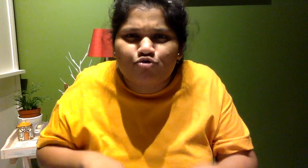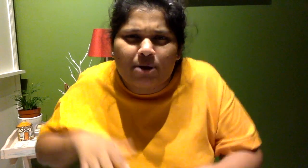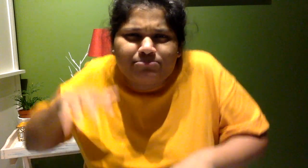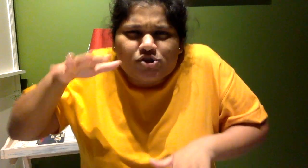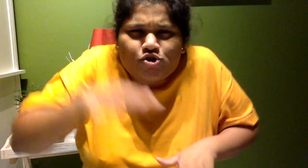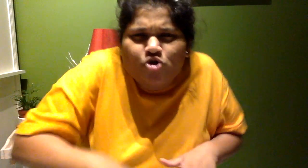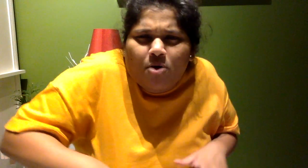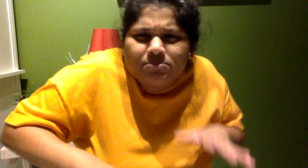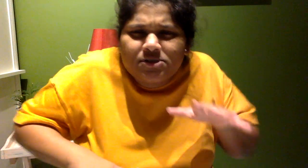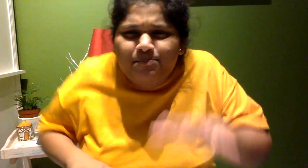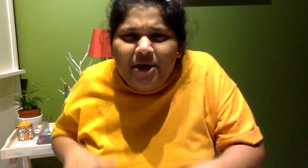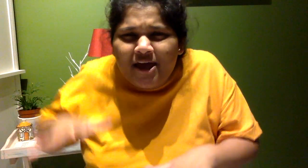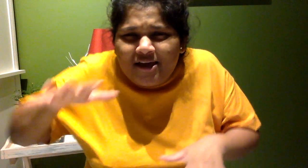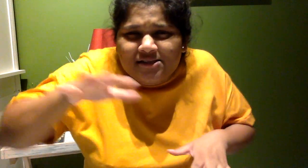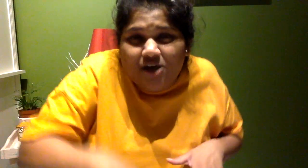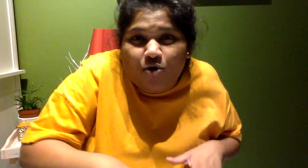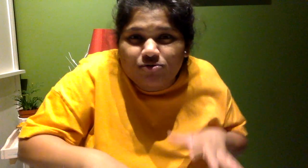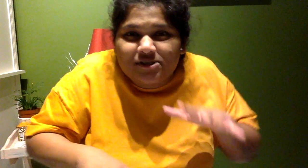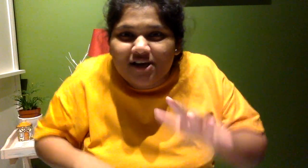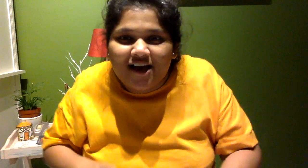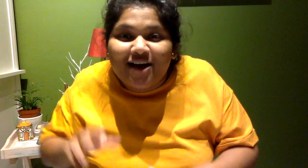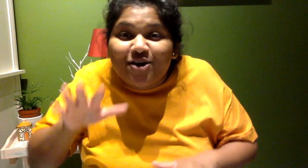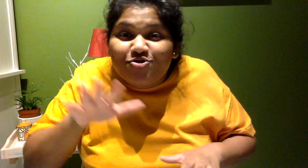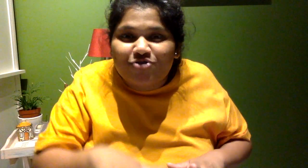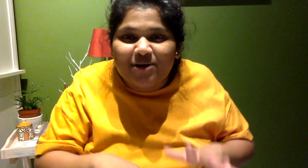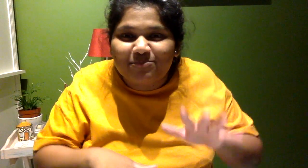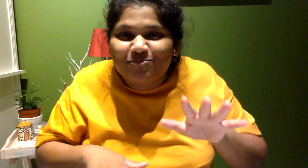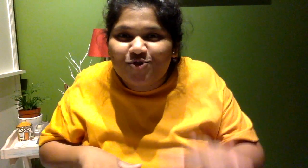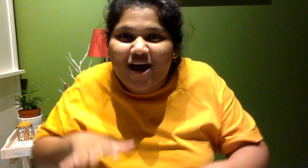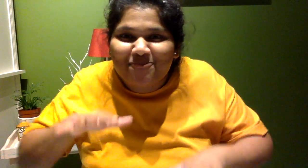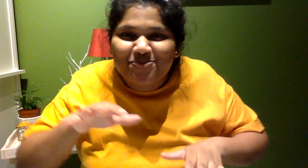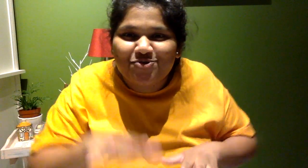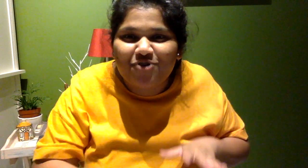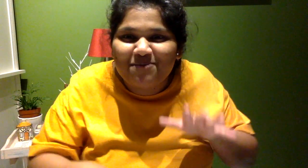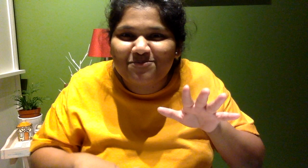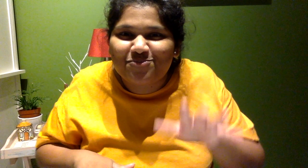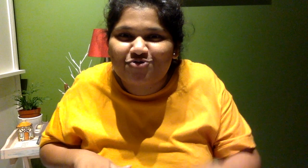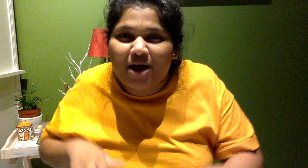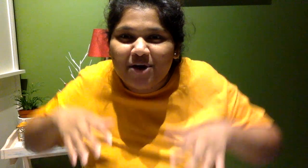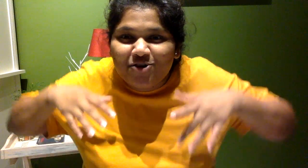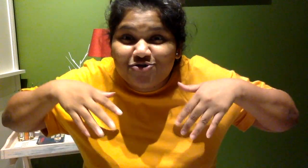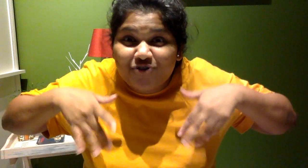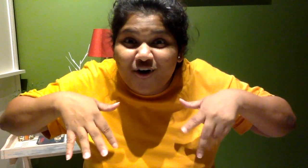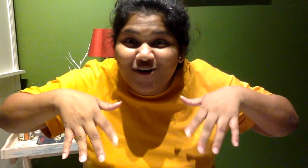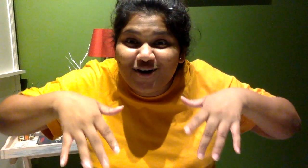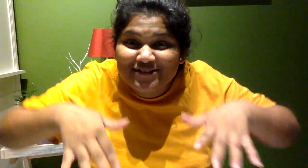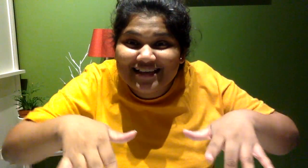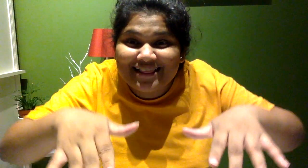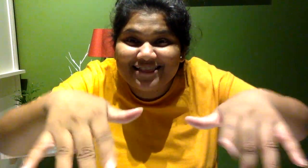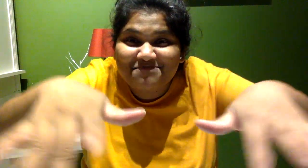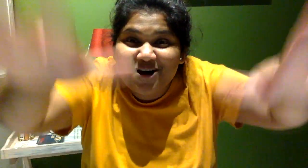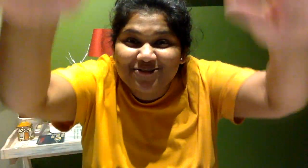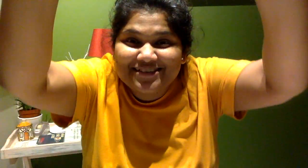trap, stomps the biggest goat. Trip, trap, trip, trap, troll goes in the moat.